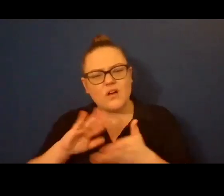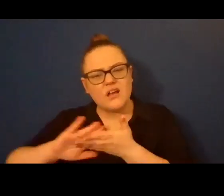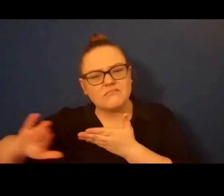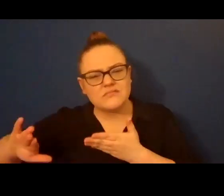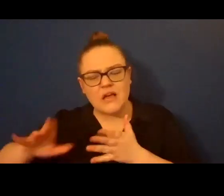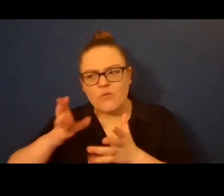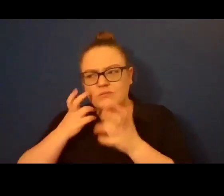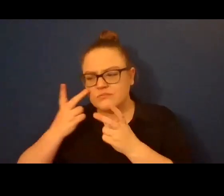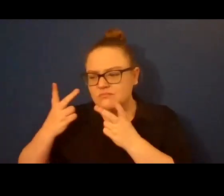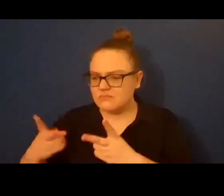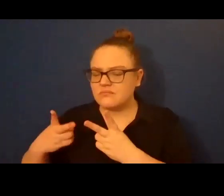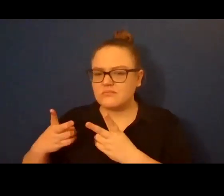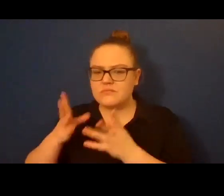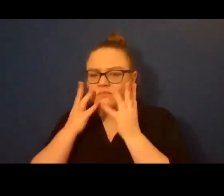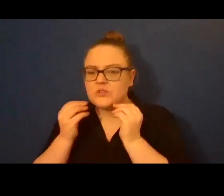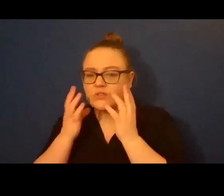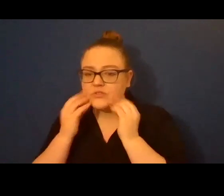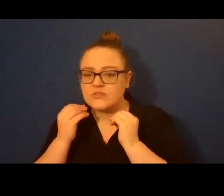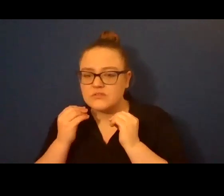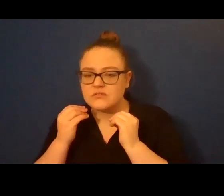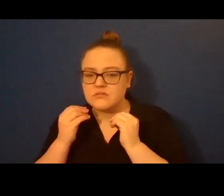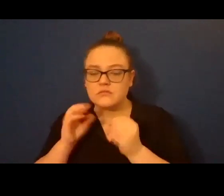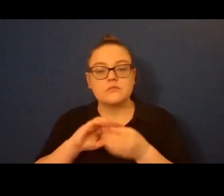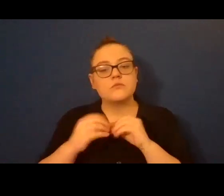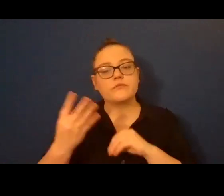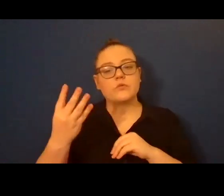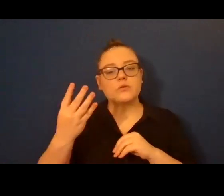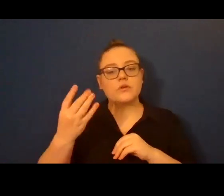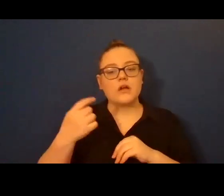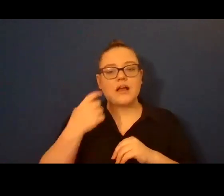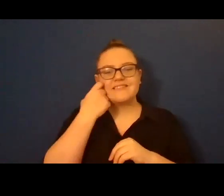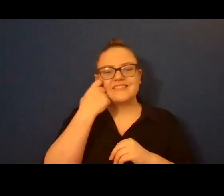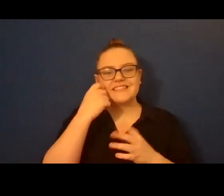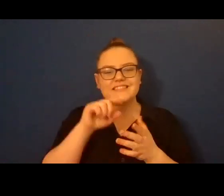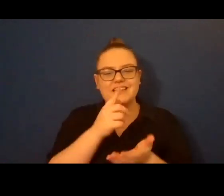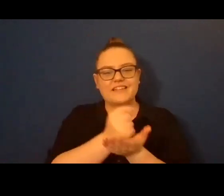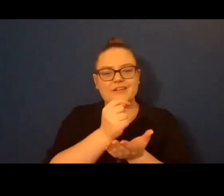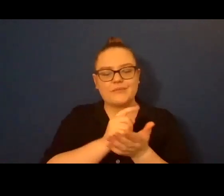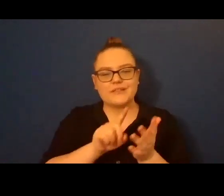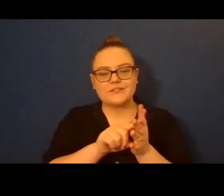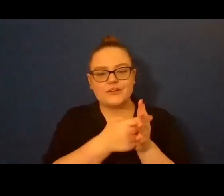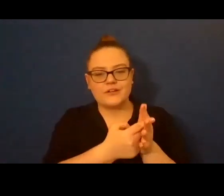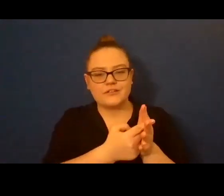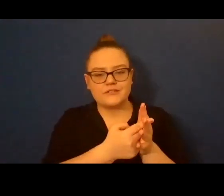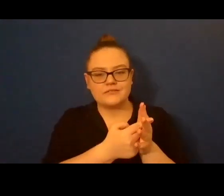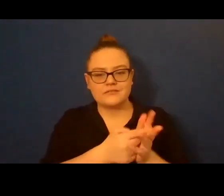I have recently started therapy. Five, and axe throwing.